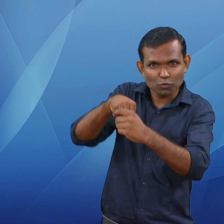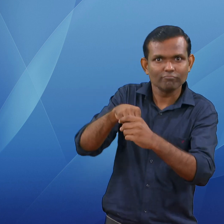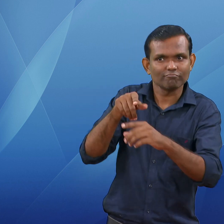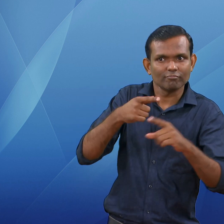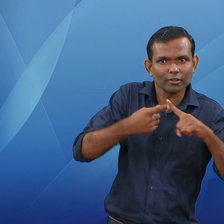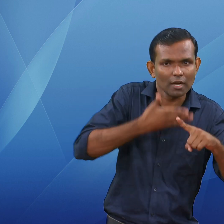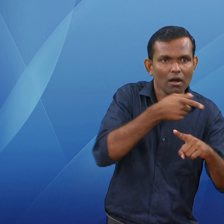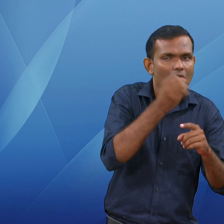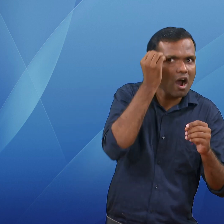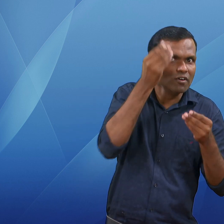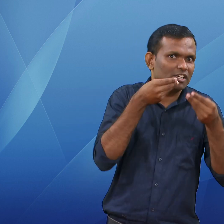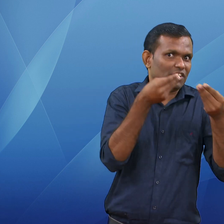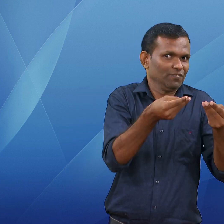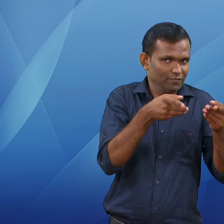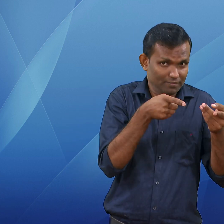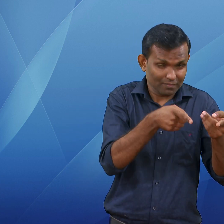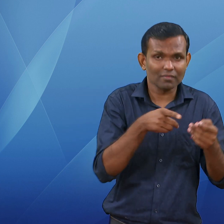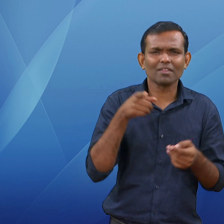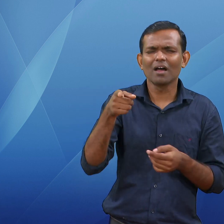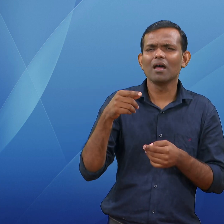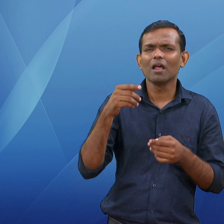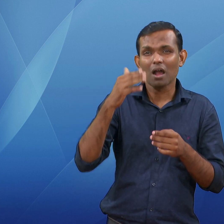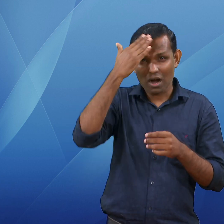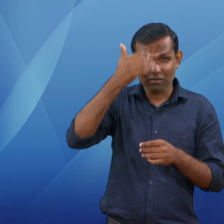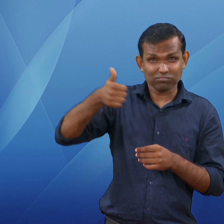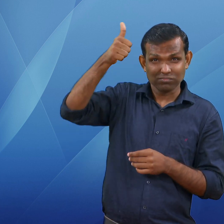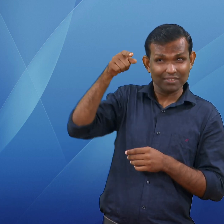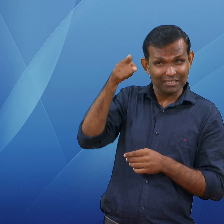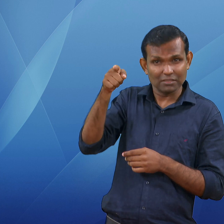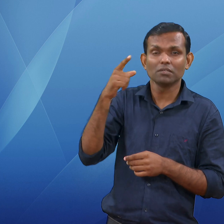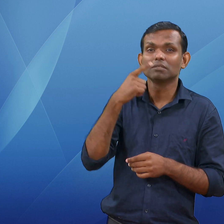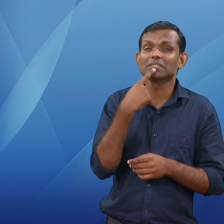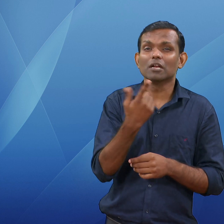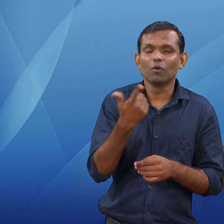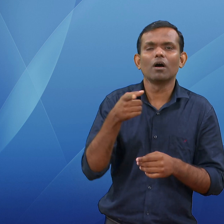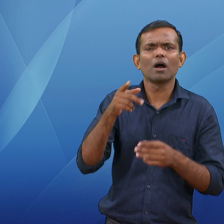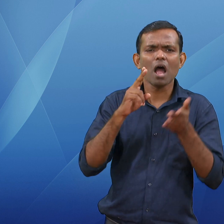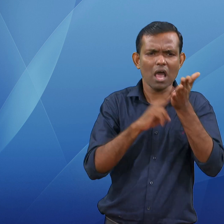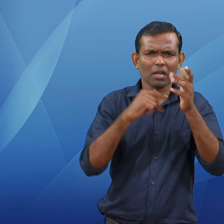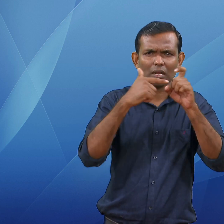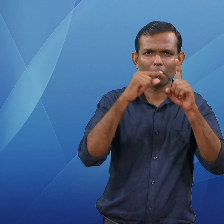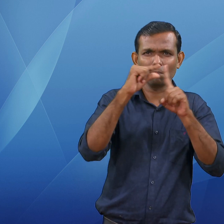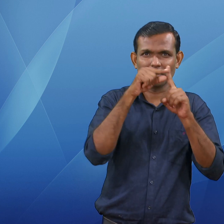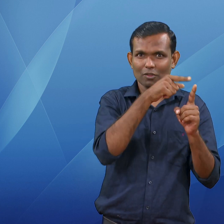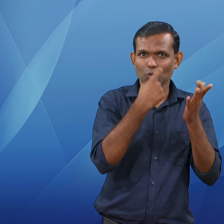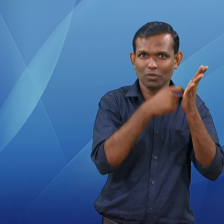a silent revolution when observed from a community perspective. She also said that priority is given to integrate students with